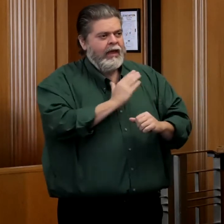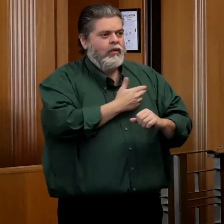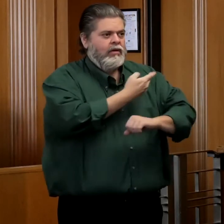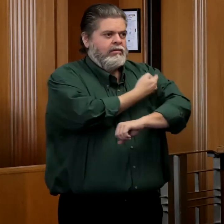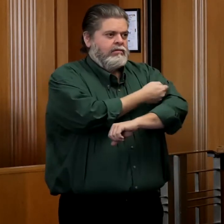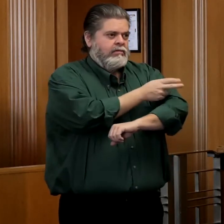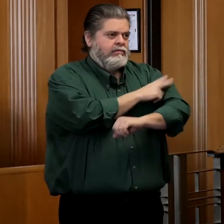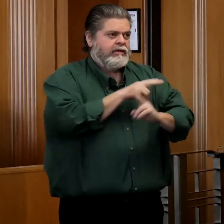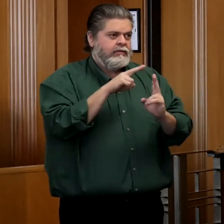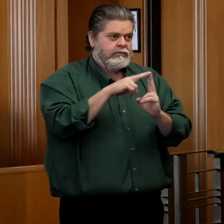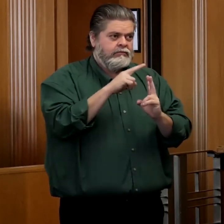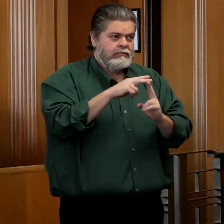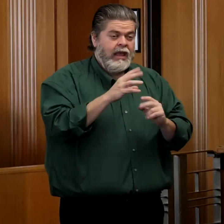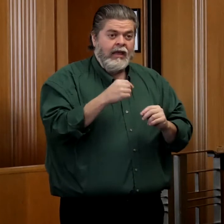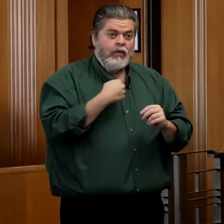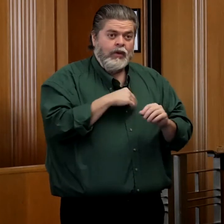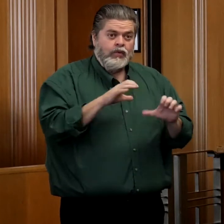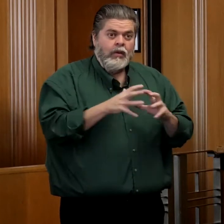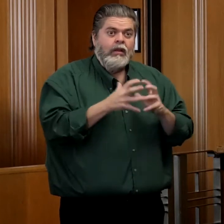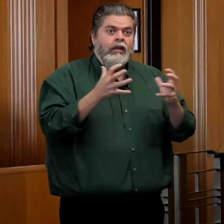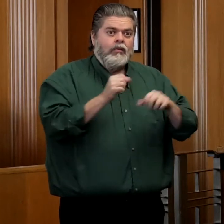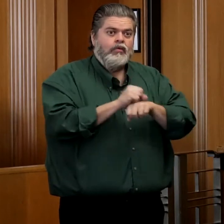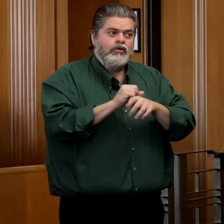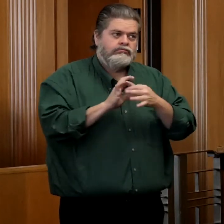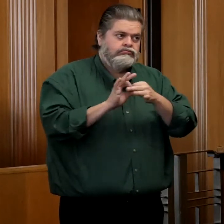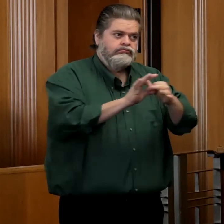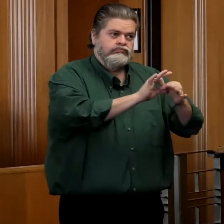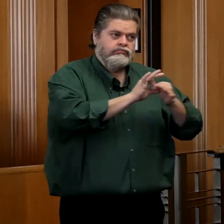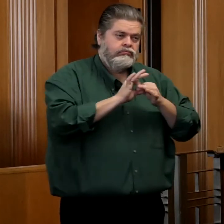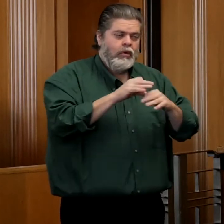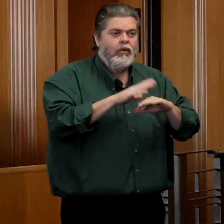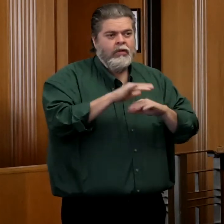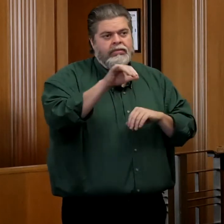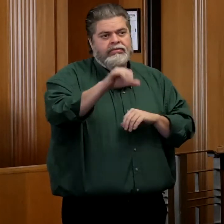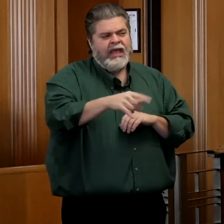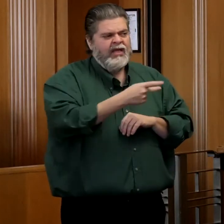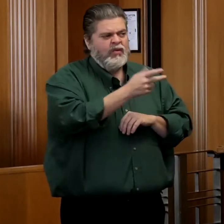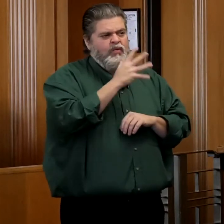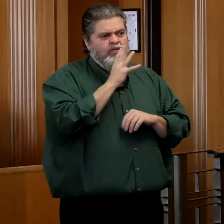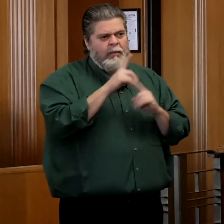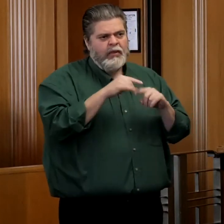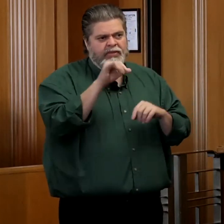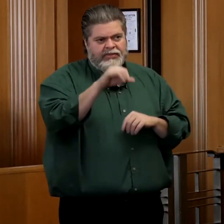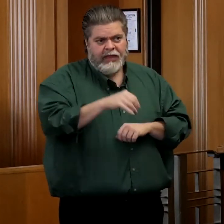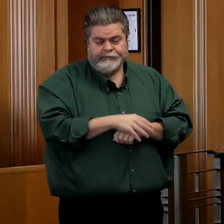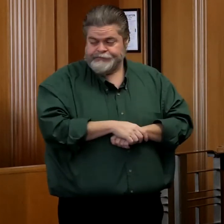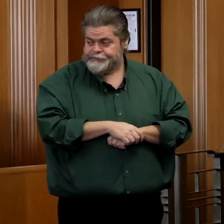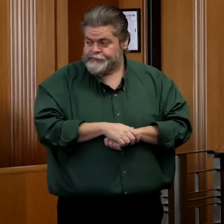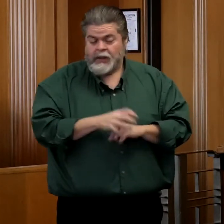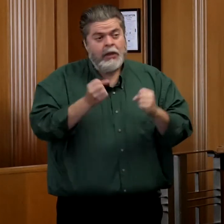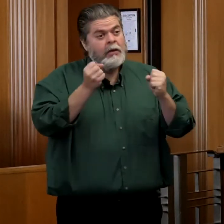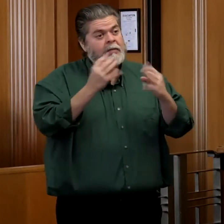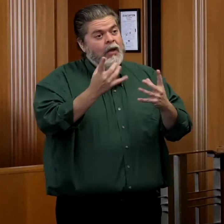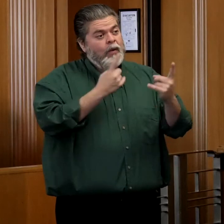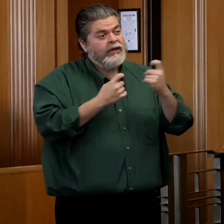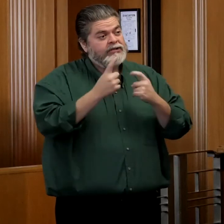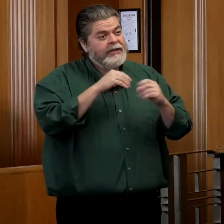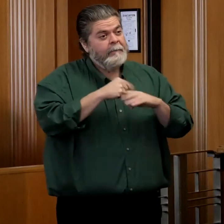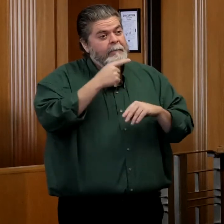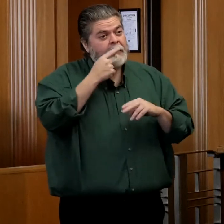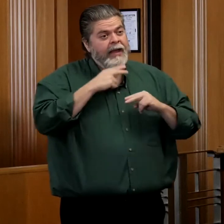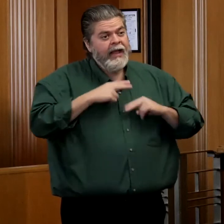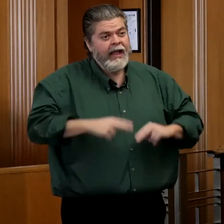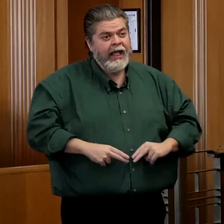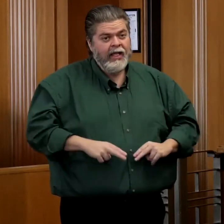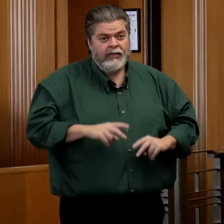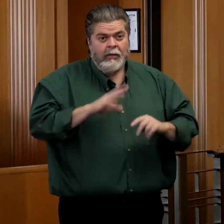certainly, or who are going to do a lot of the heavy lifting and they'll talk more about that, I'm sure. But there's a number of questions that, you know, in public health, that's a